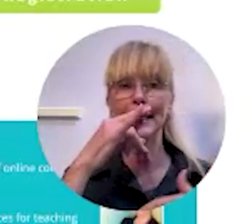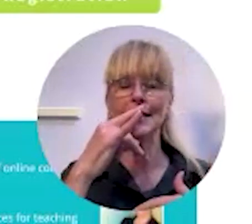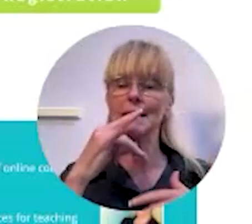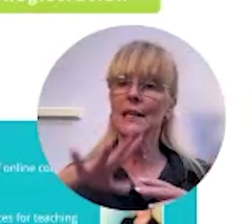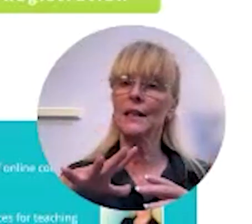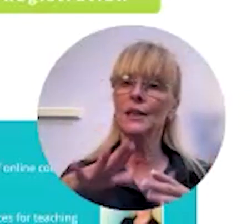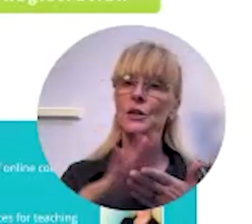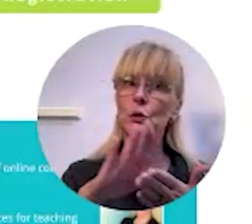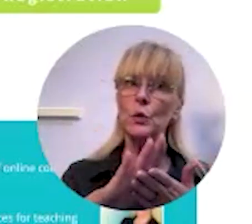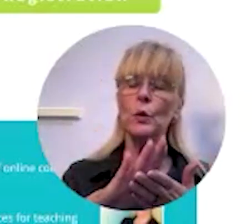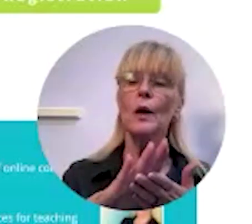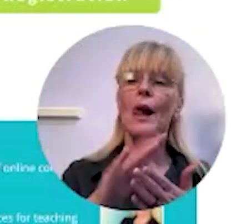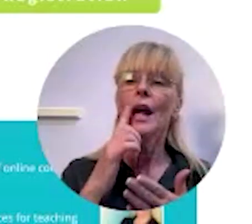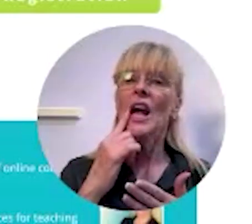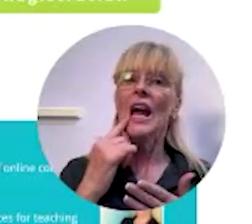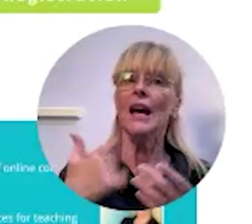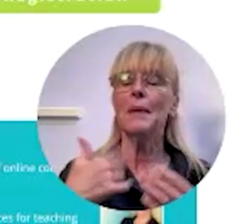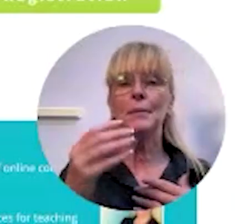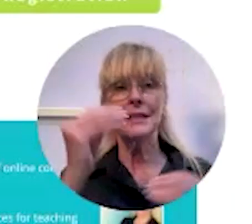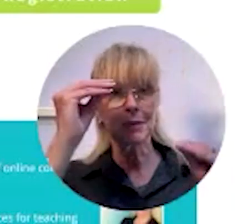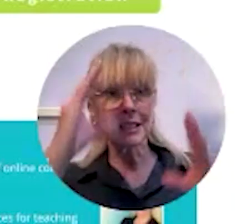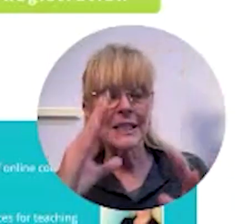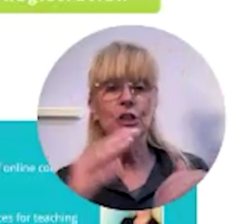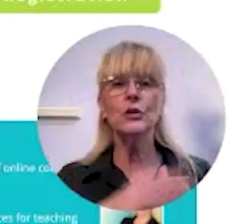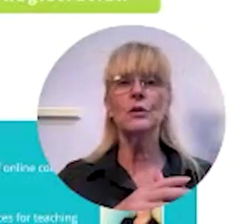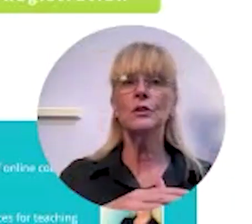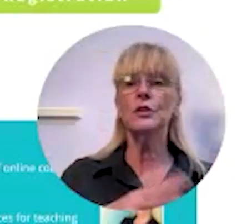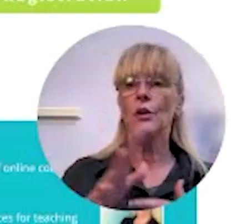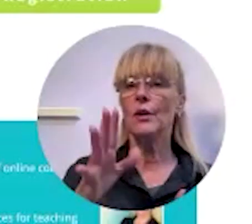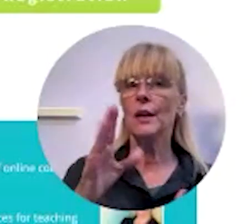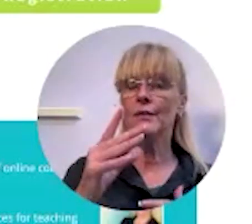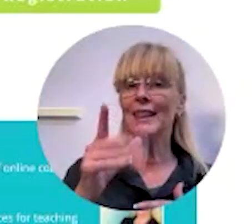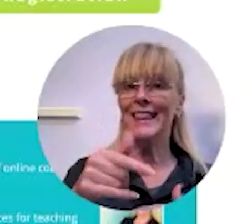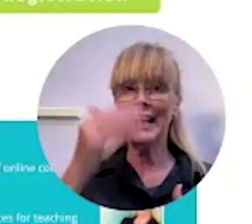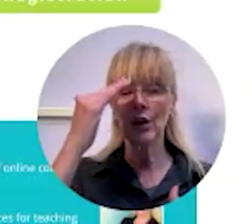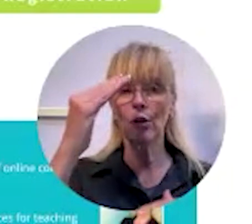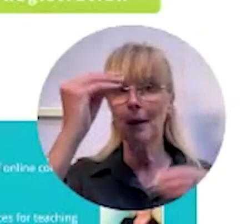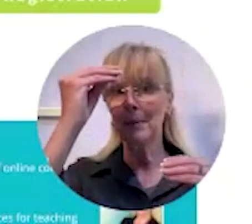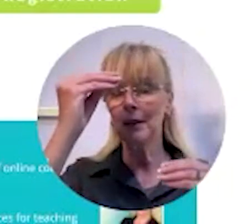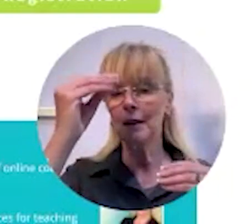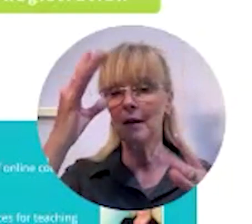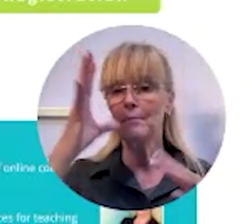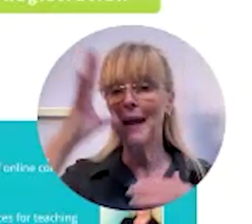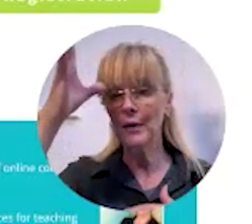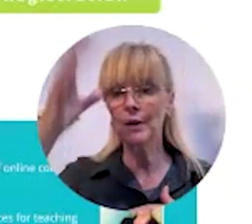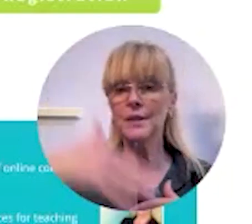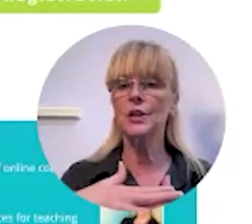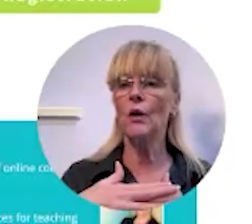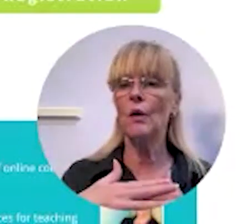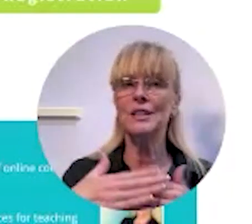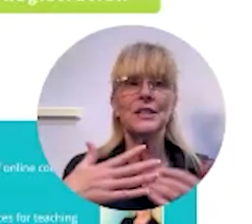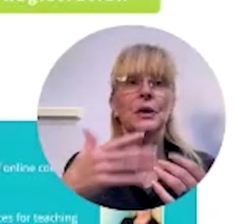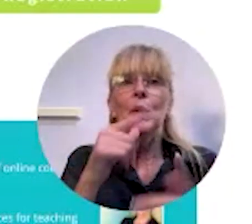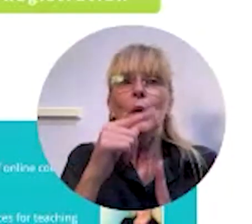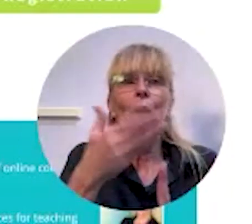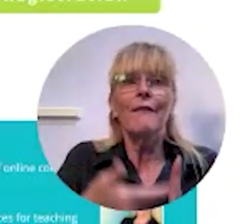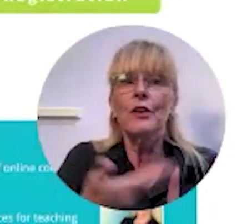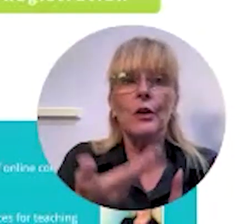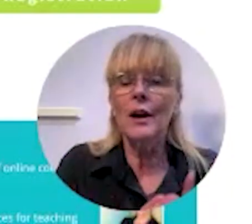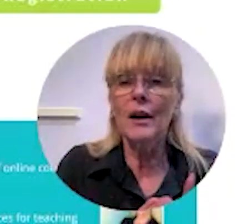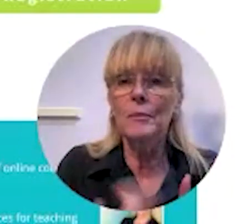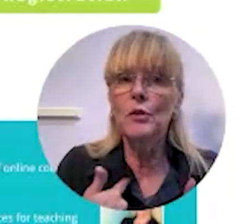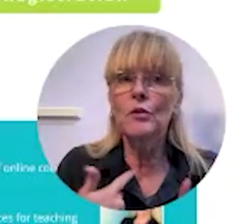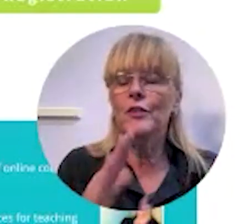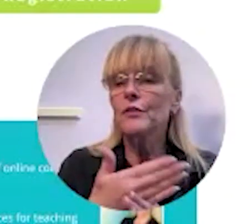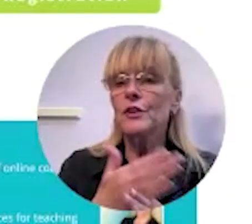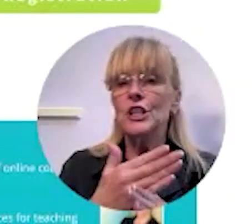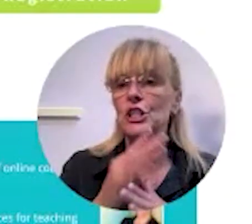have kids in the school and maybe some of the teachers are even they know maybe um parents are just whoever